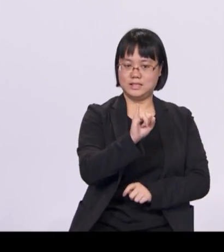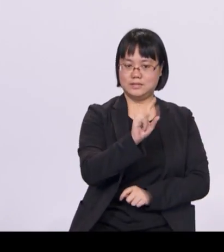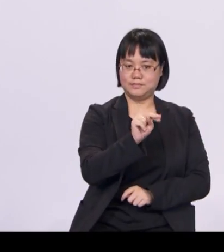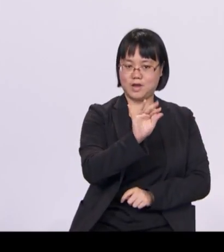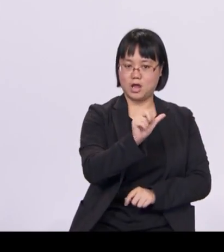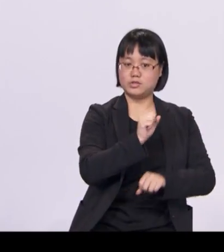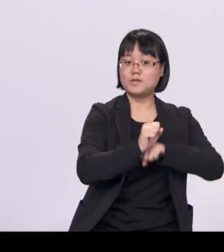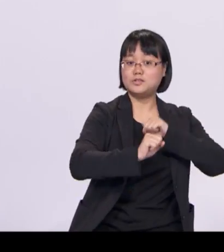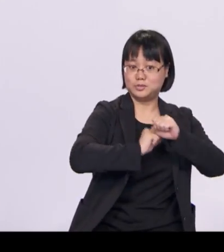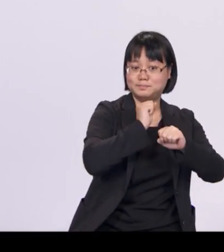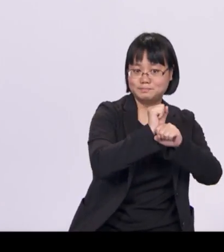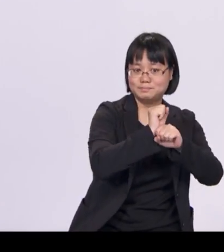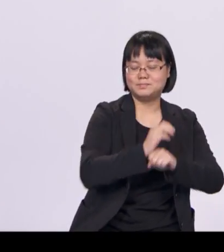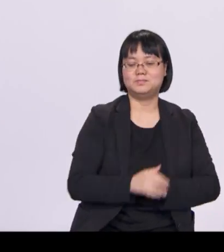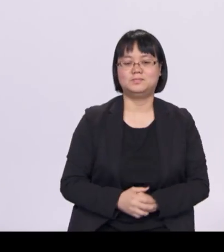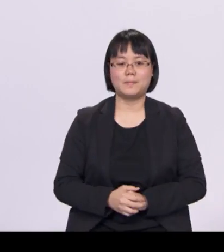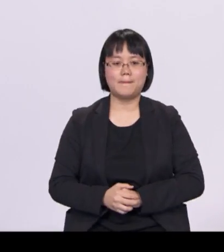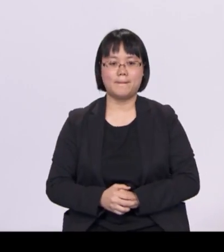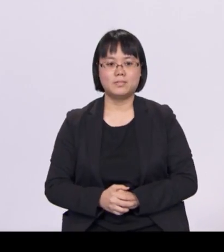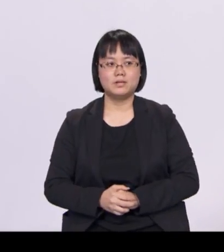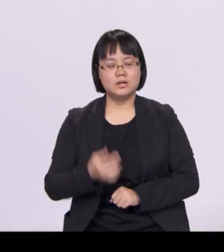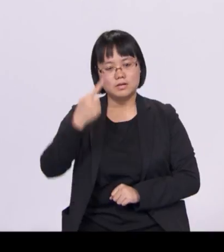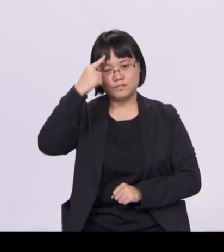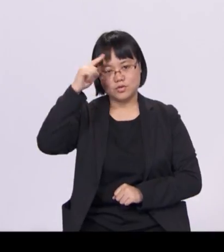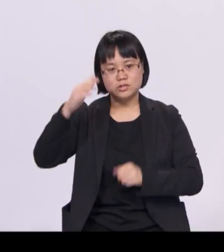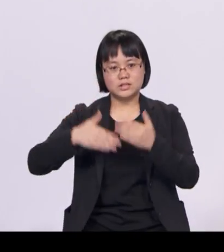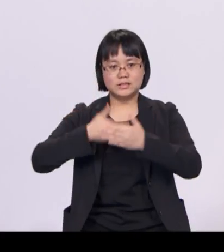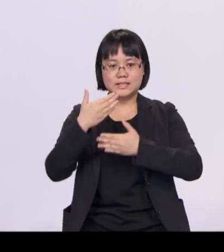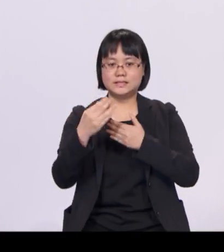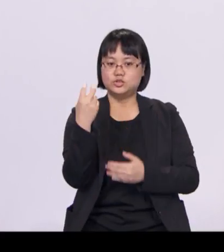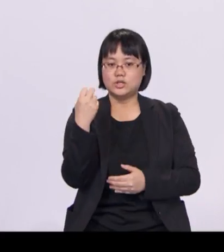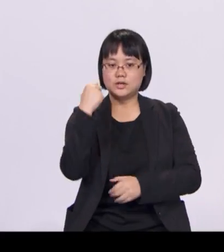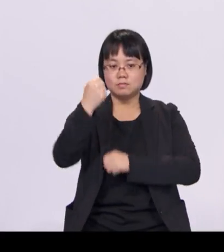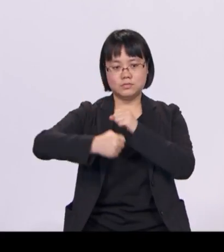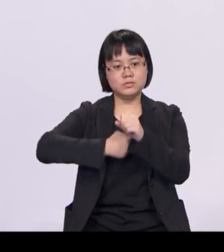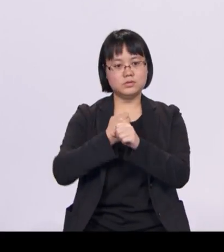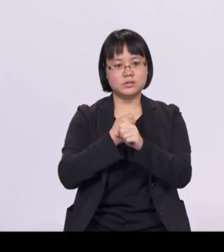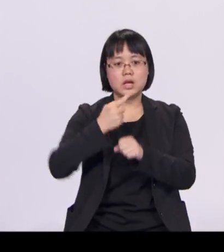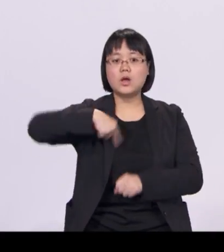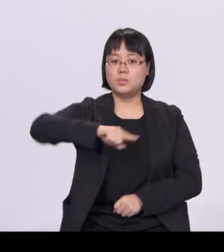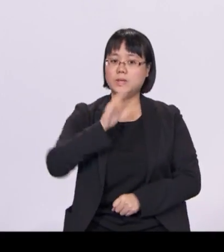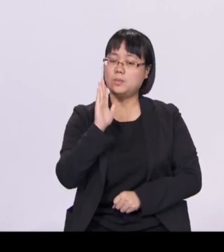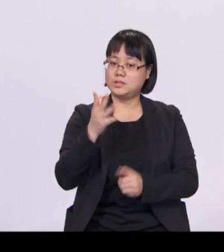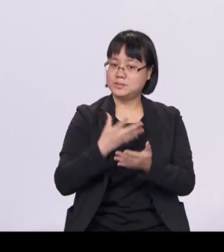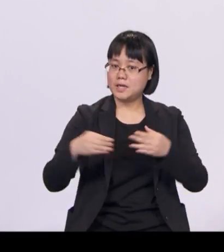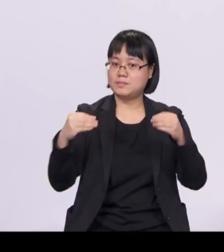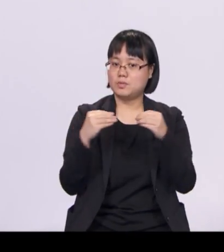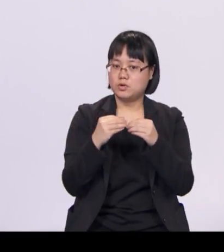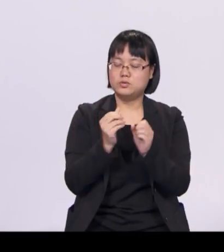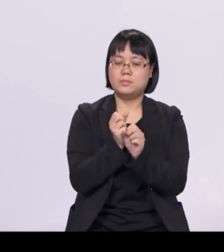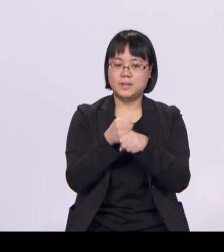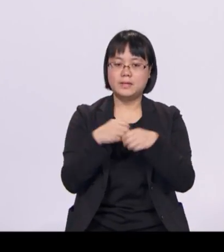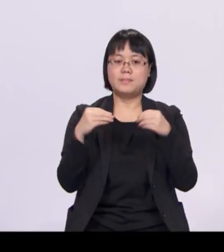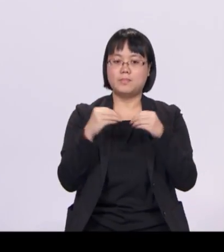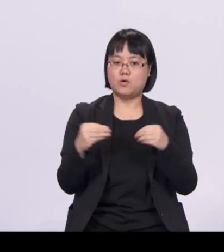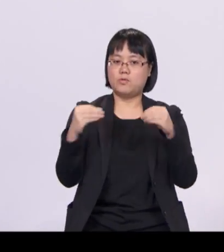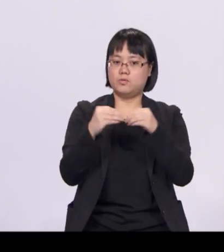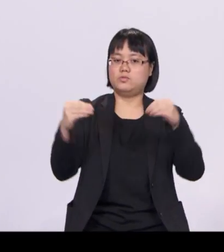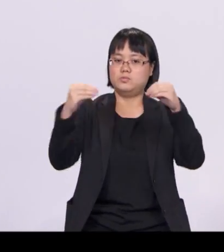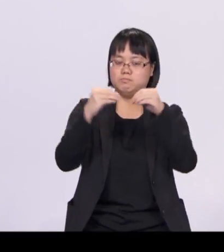Over the next decade, we will need to spend more to develop new infrastructure. We will expand our rail network